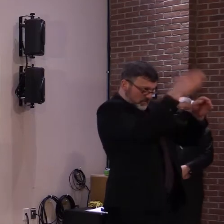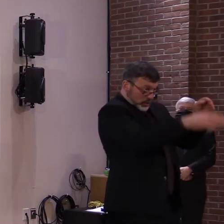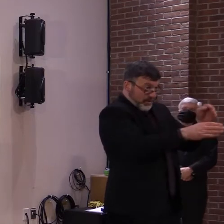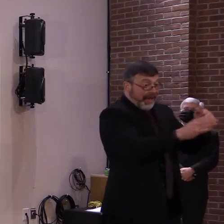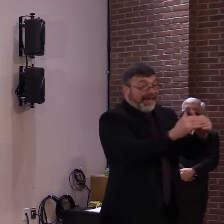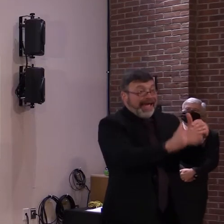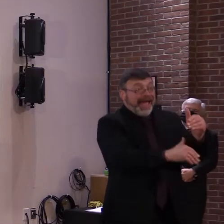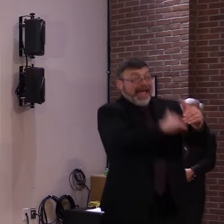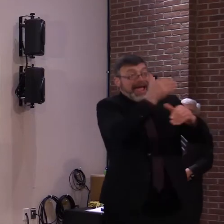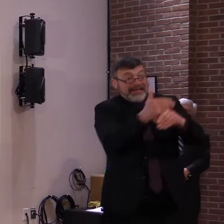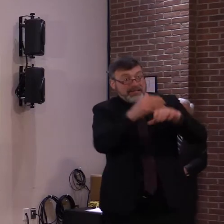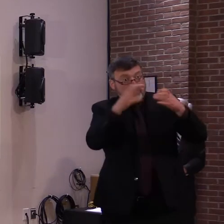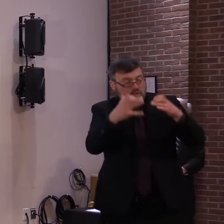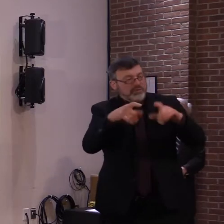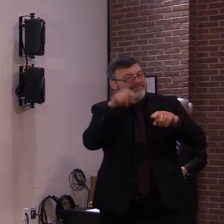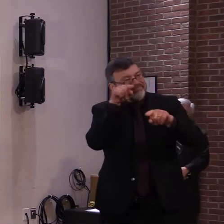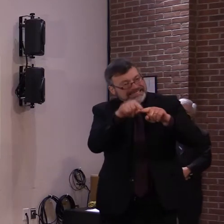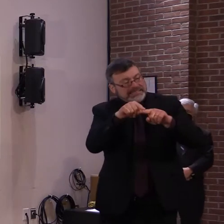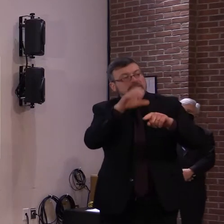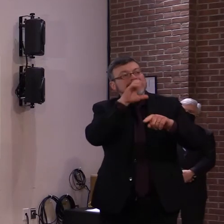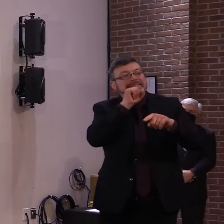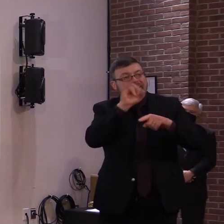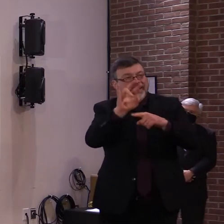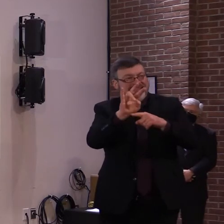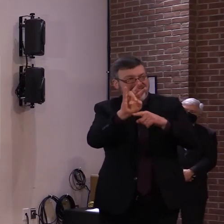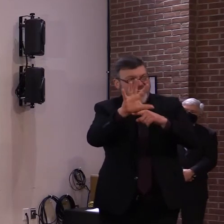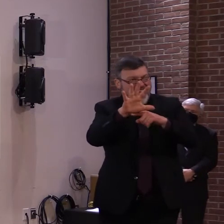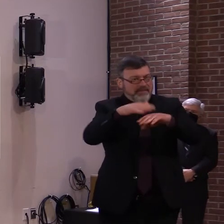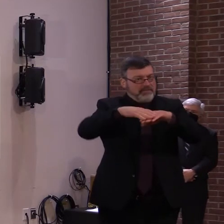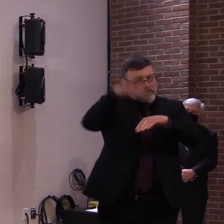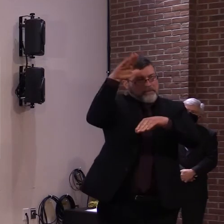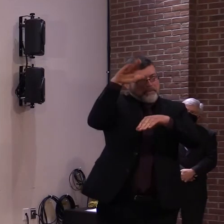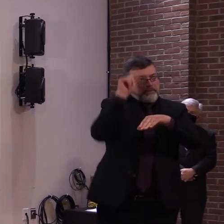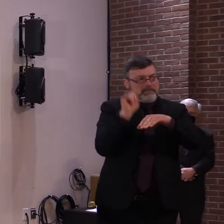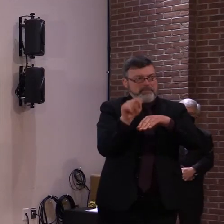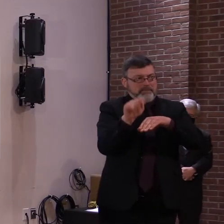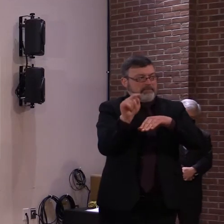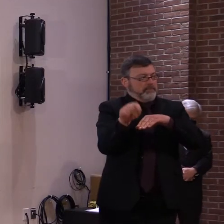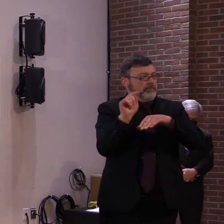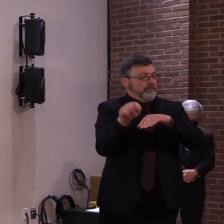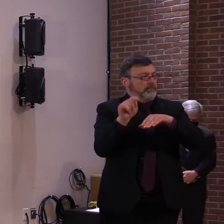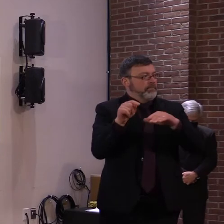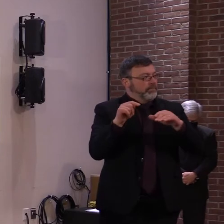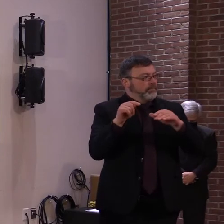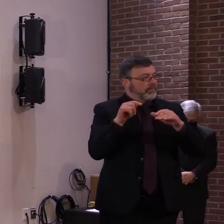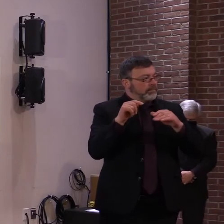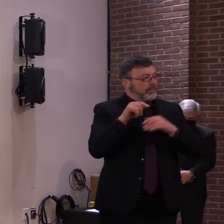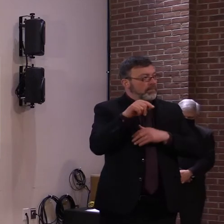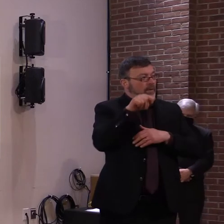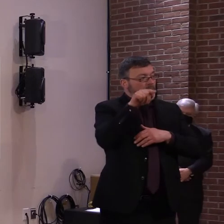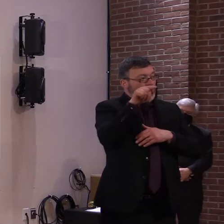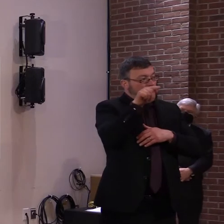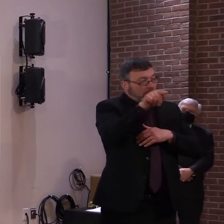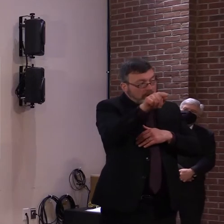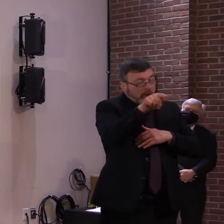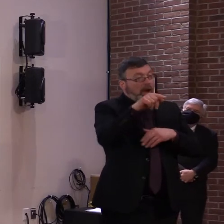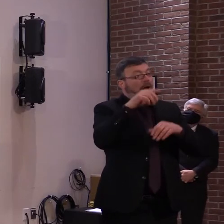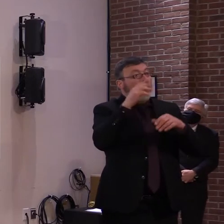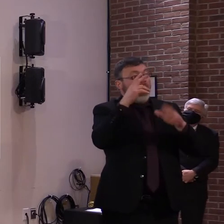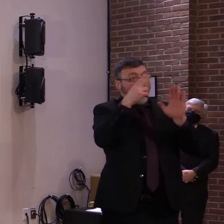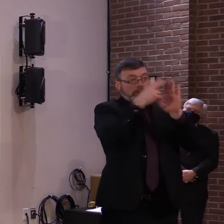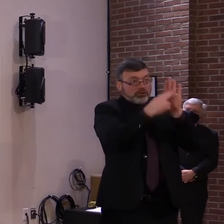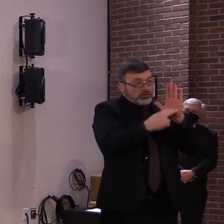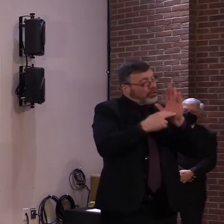sharing the phone number to make an appointment because we're not yet scheduling appointments. You'll not be able to make one by